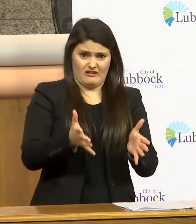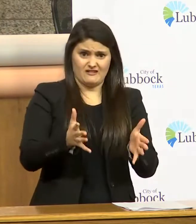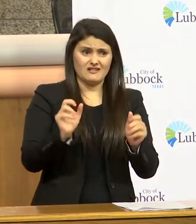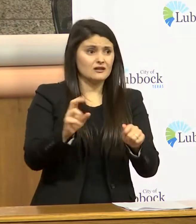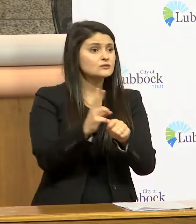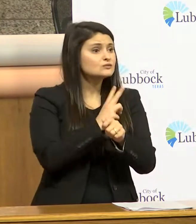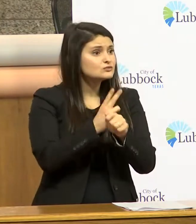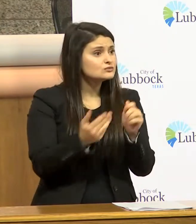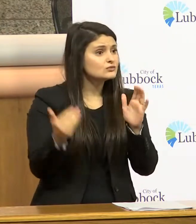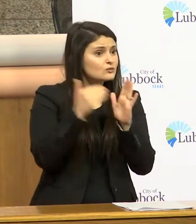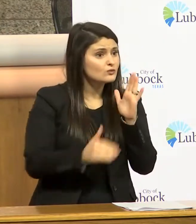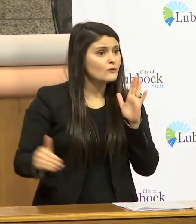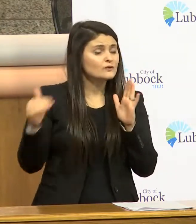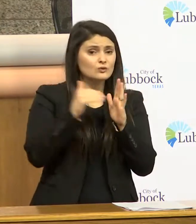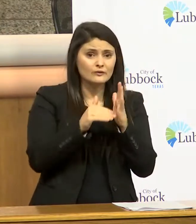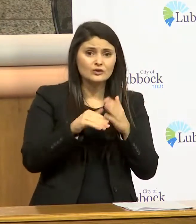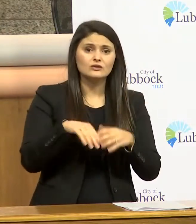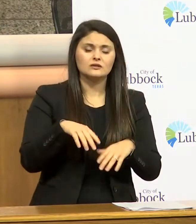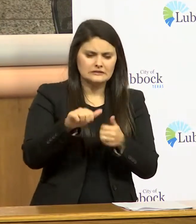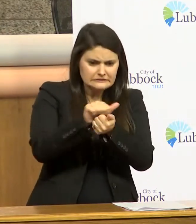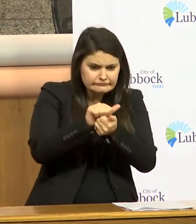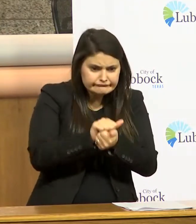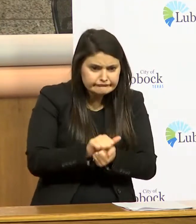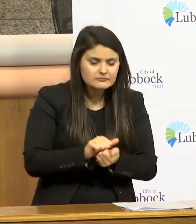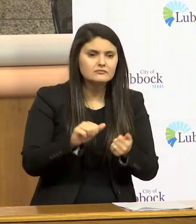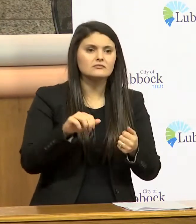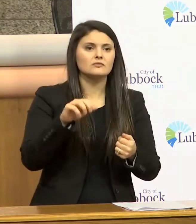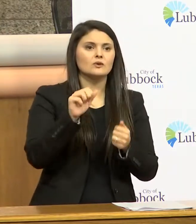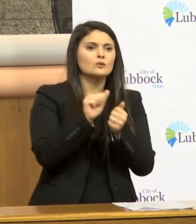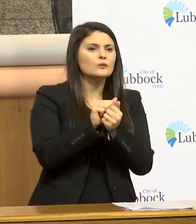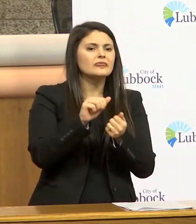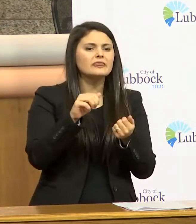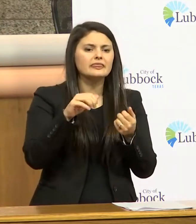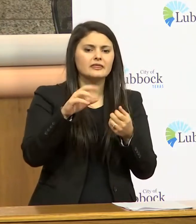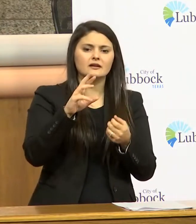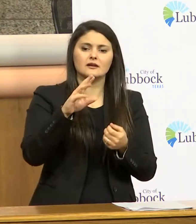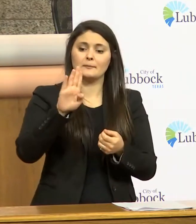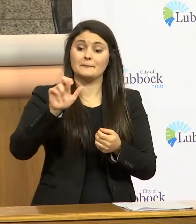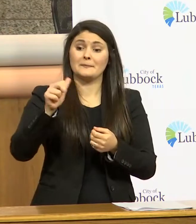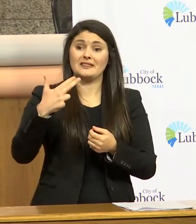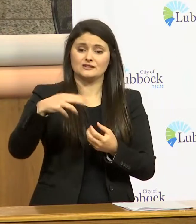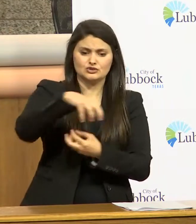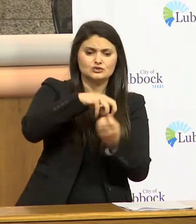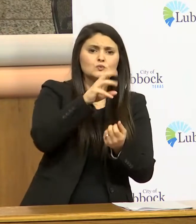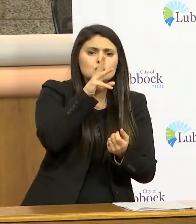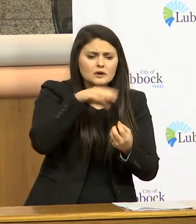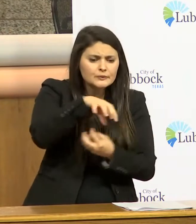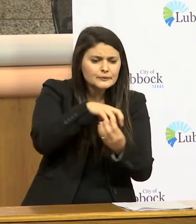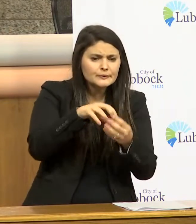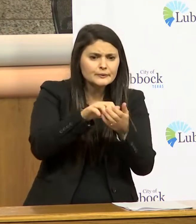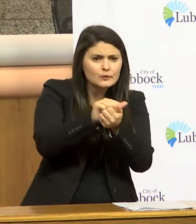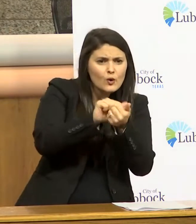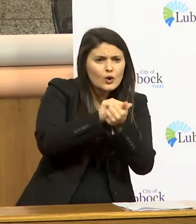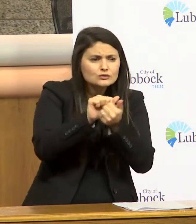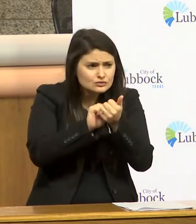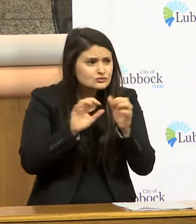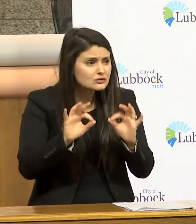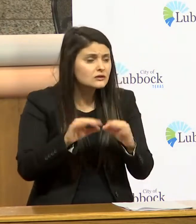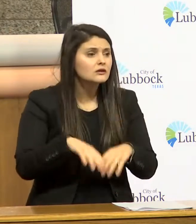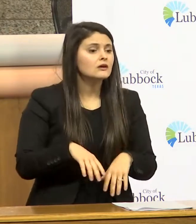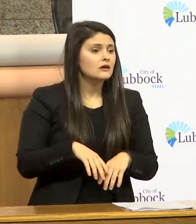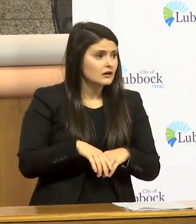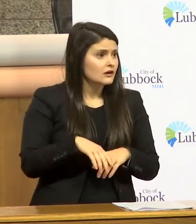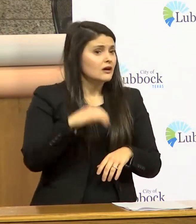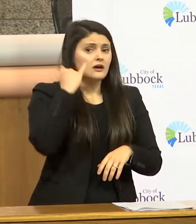can be used over disinfect those with some weak bleach solution that's easy to do the other thing to do is if you